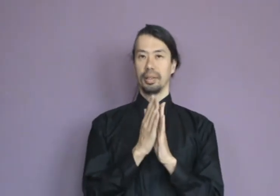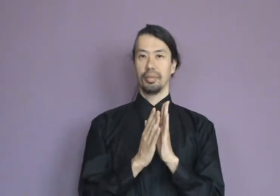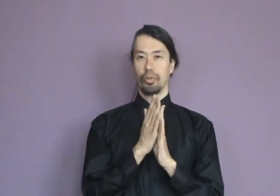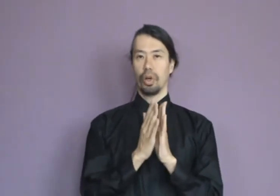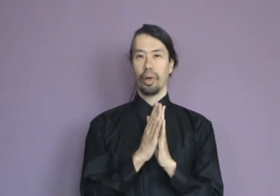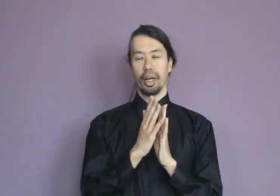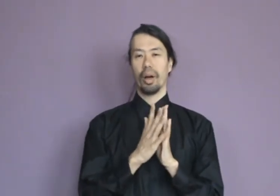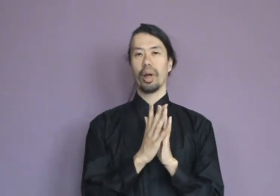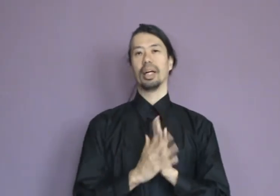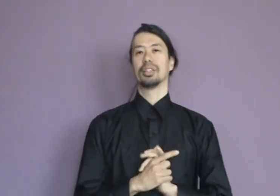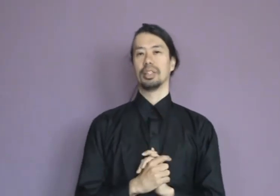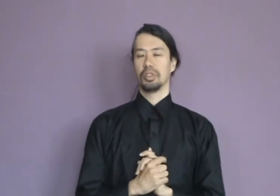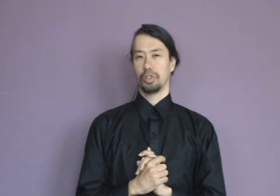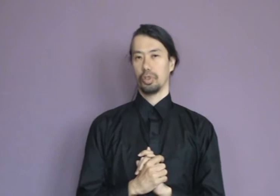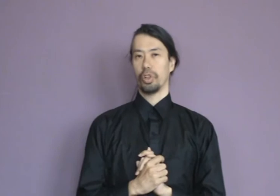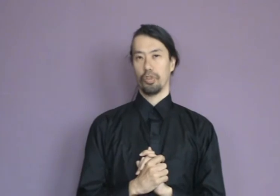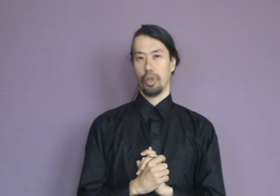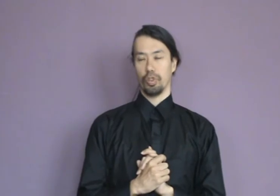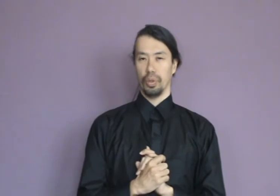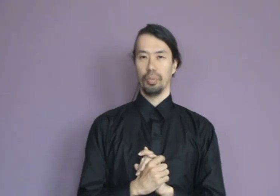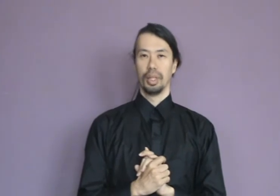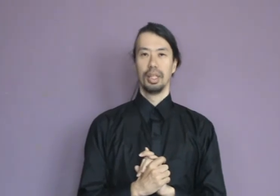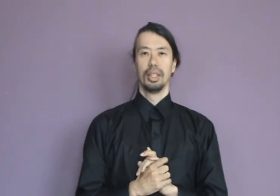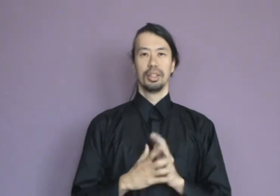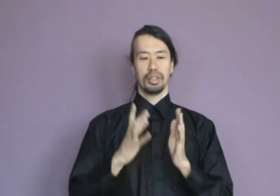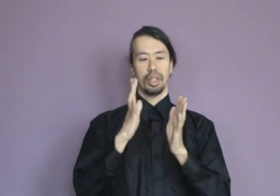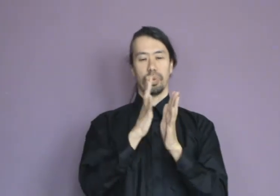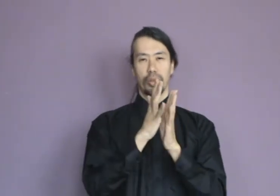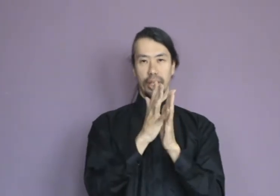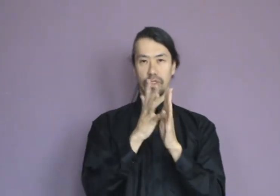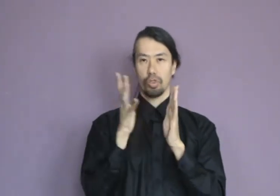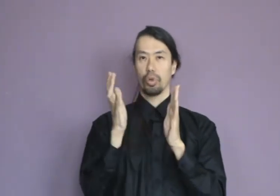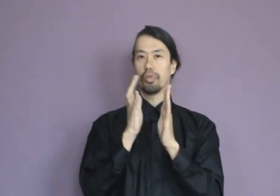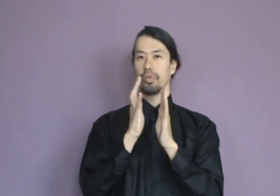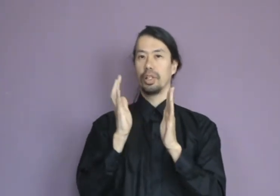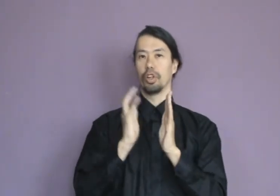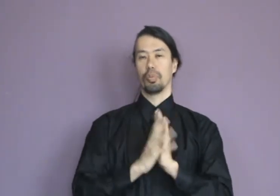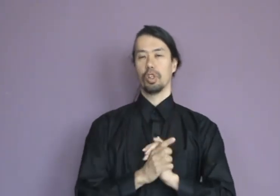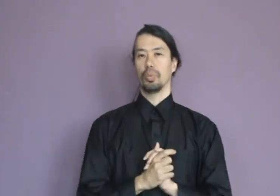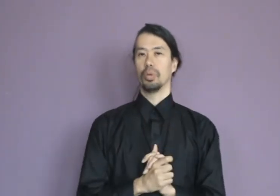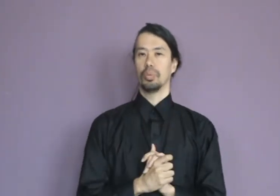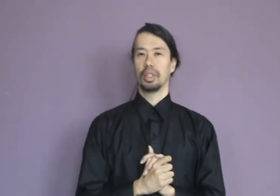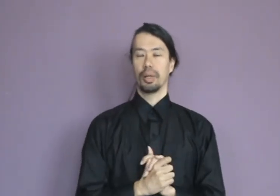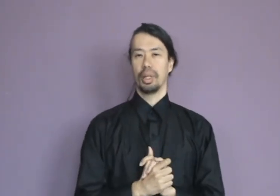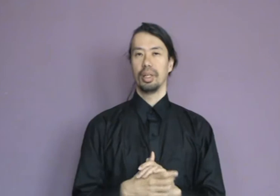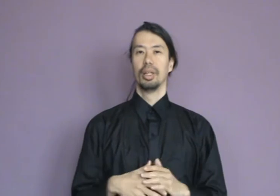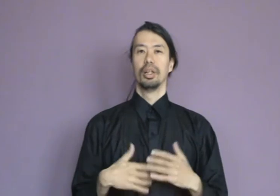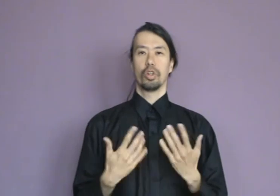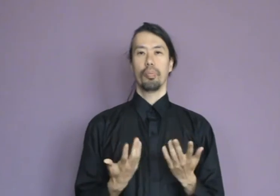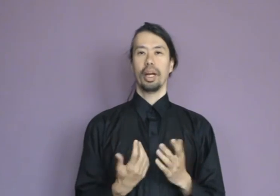flow in our hands as strong as possible. So that we create a strong field as possible. It can be compared